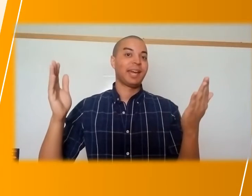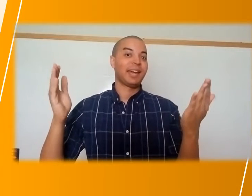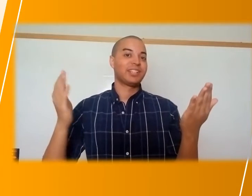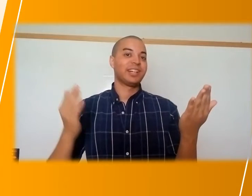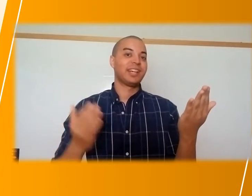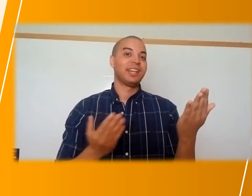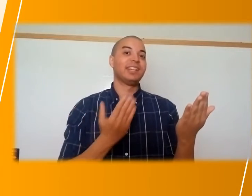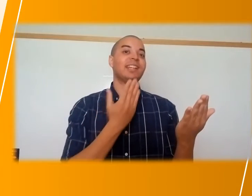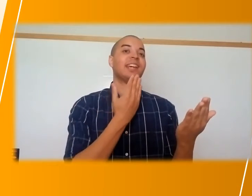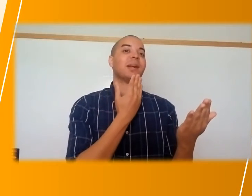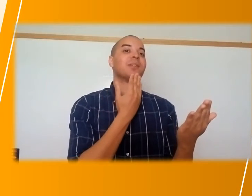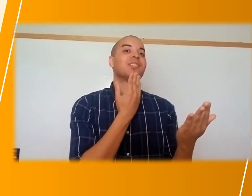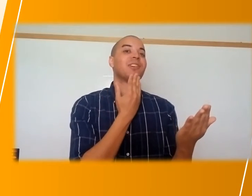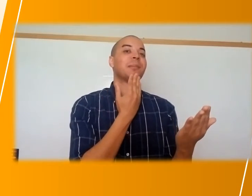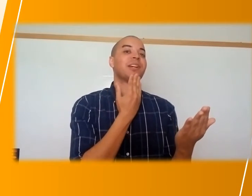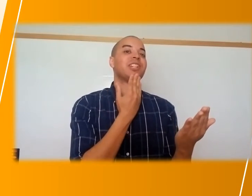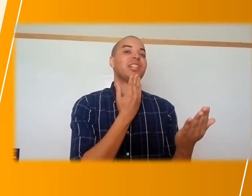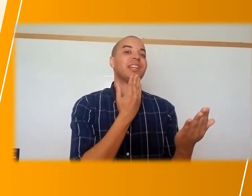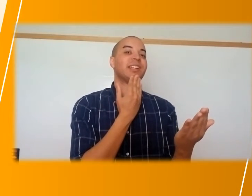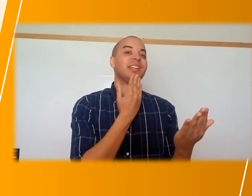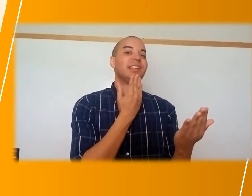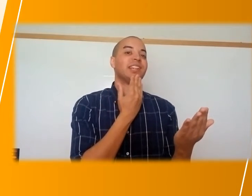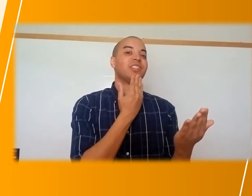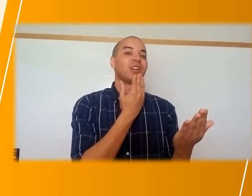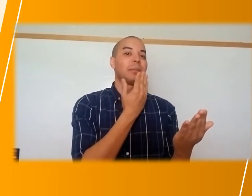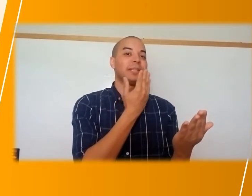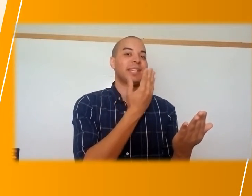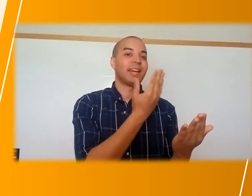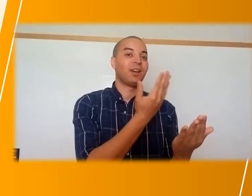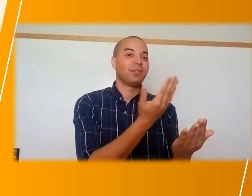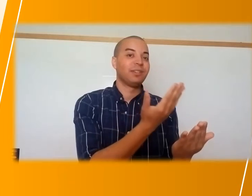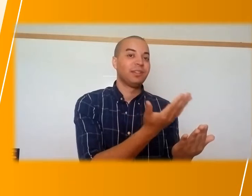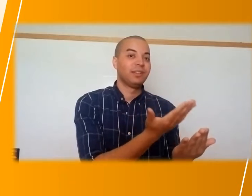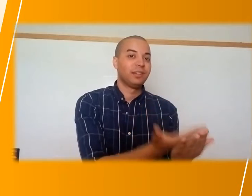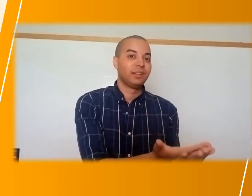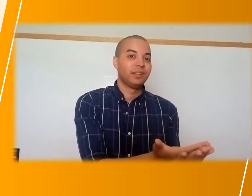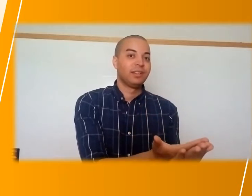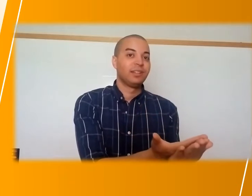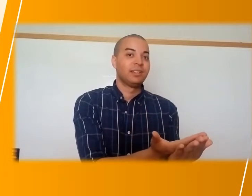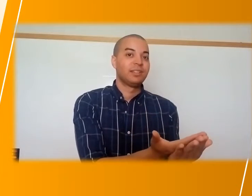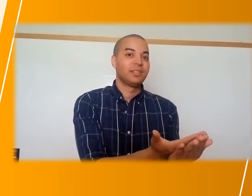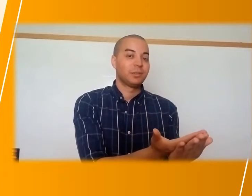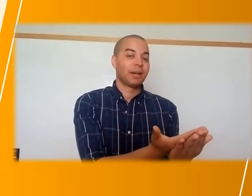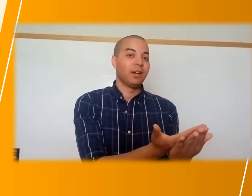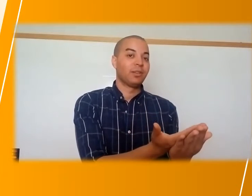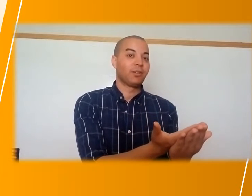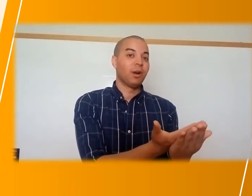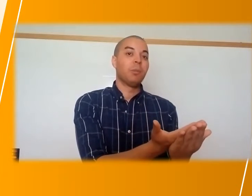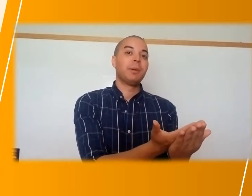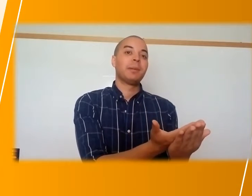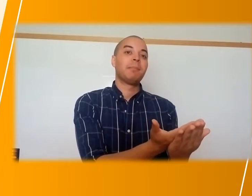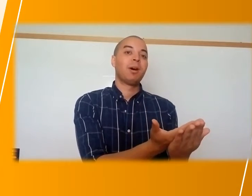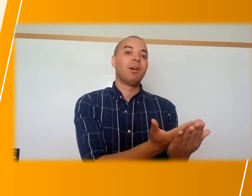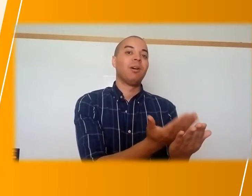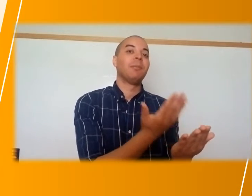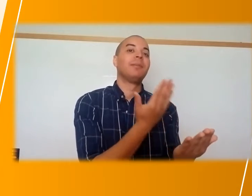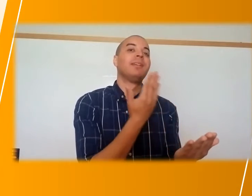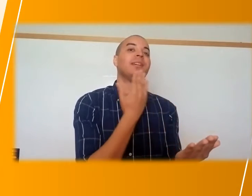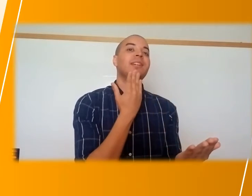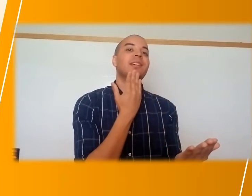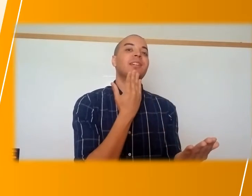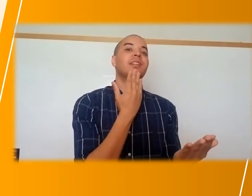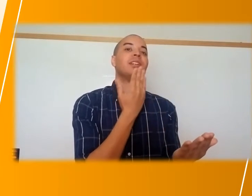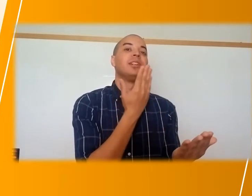hand, my action hand, and I'm going to start at my chin and drop it down to my other open palm.